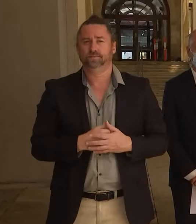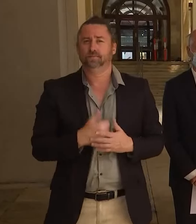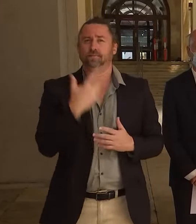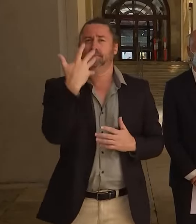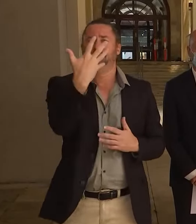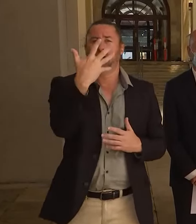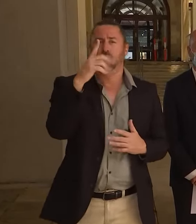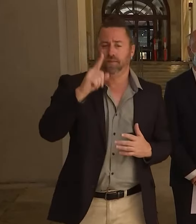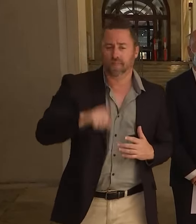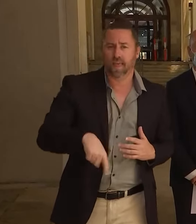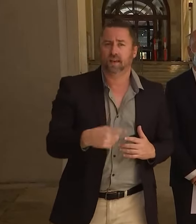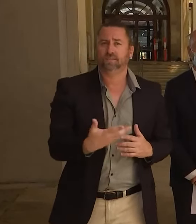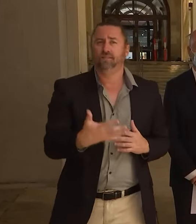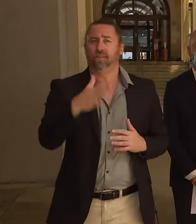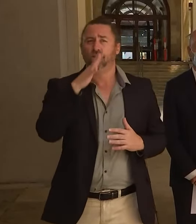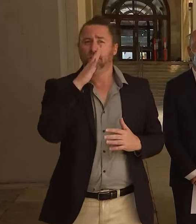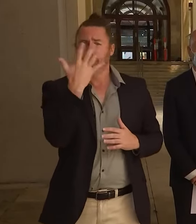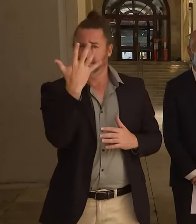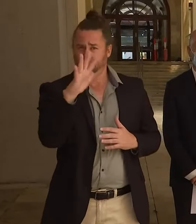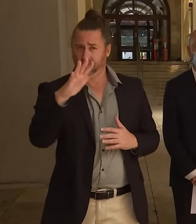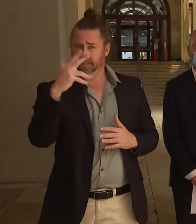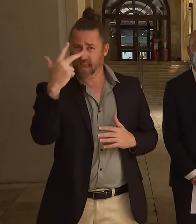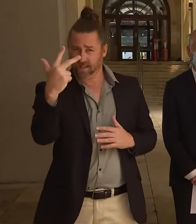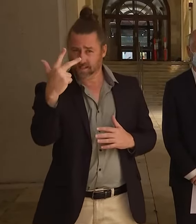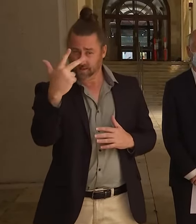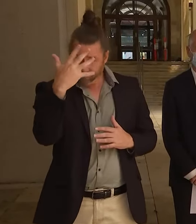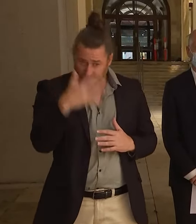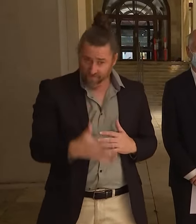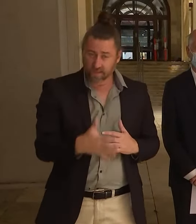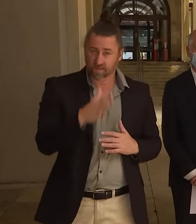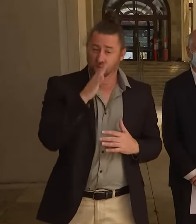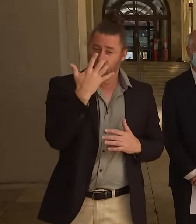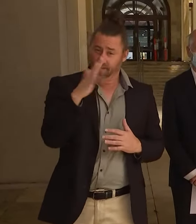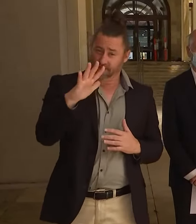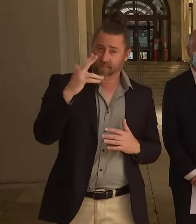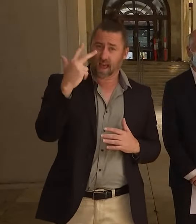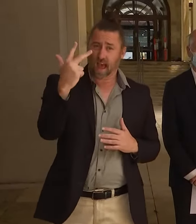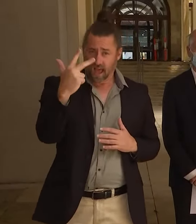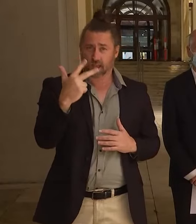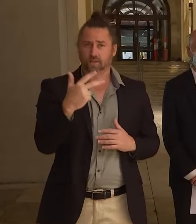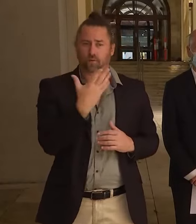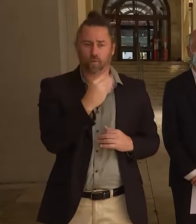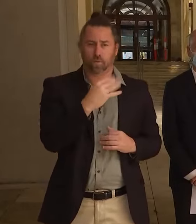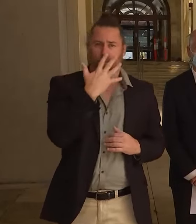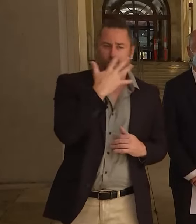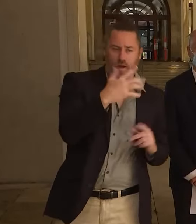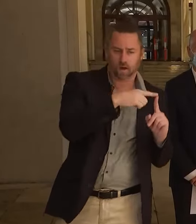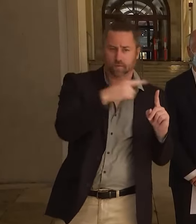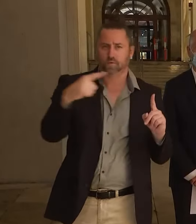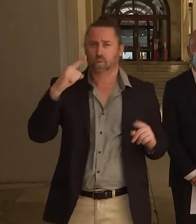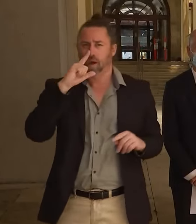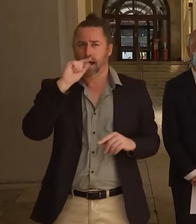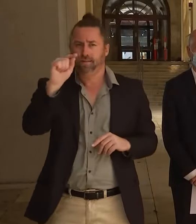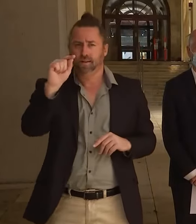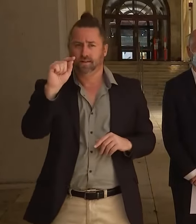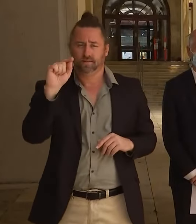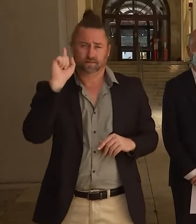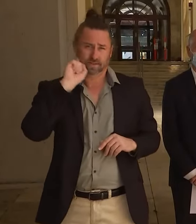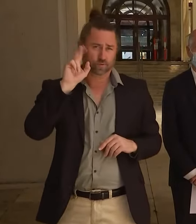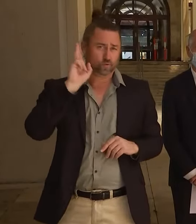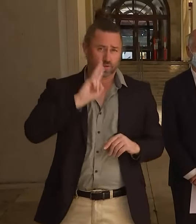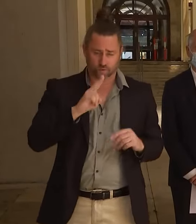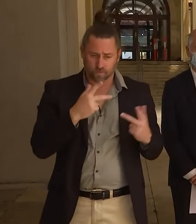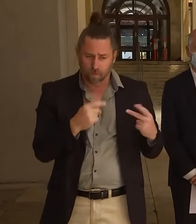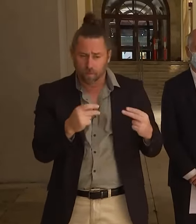,558 five to 11 year olds yesterday. I'm thrilled and we've got over 39,000 young